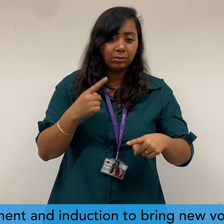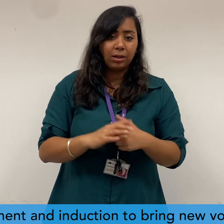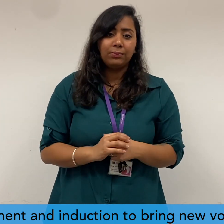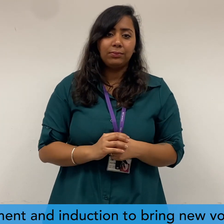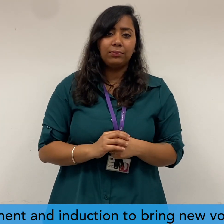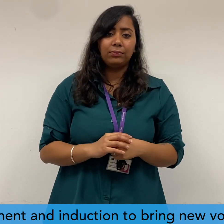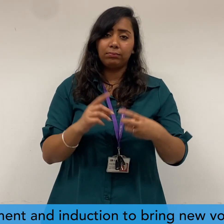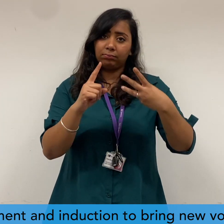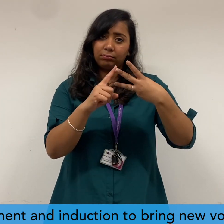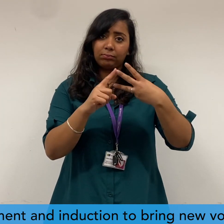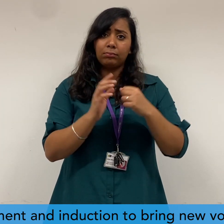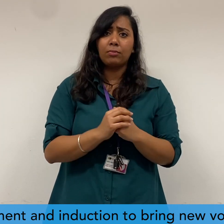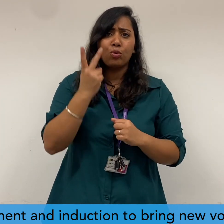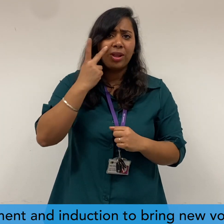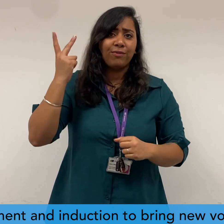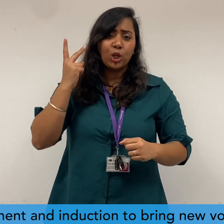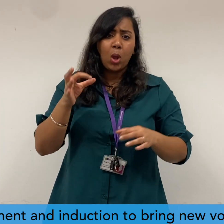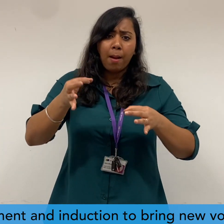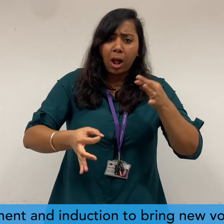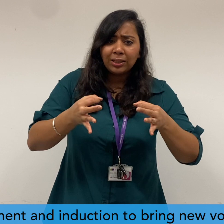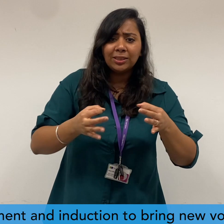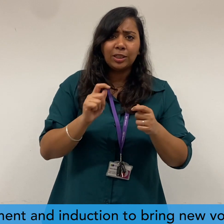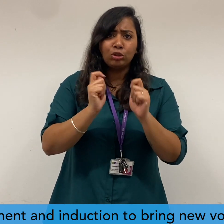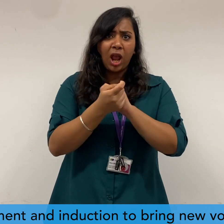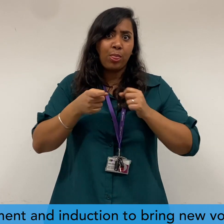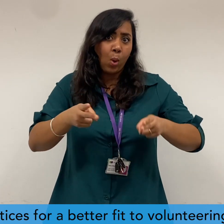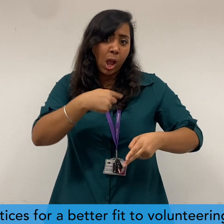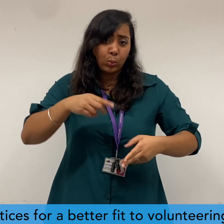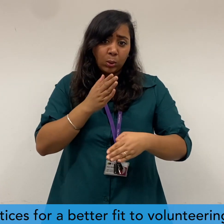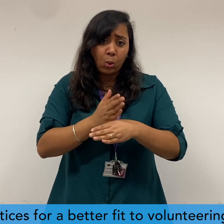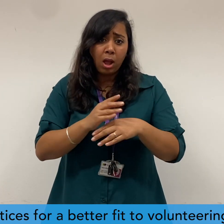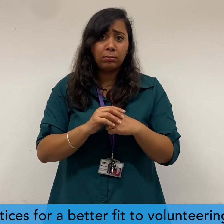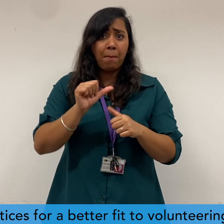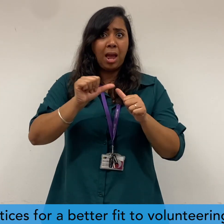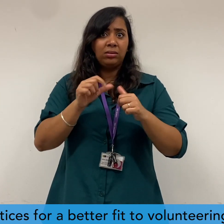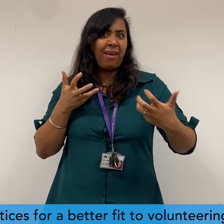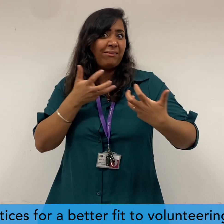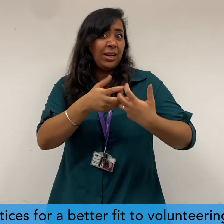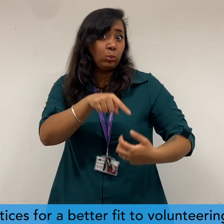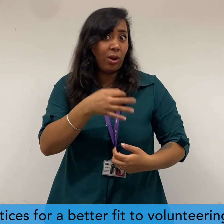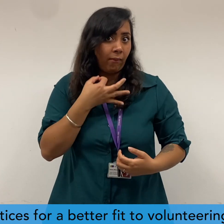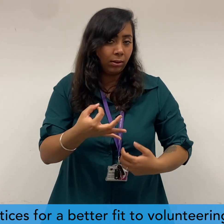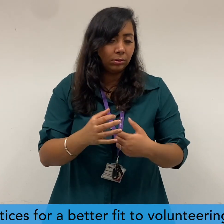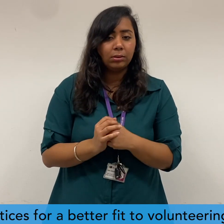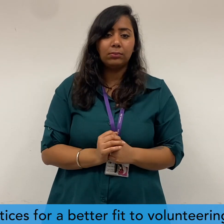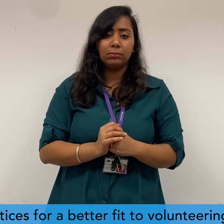faster. Reviewing policies and adapting practices for a better fit to volunteering and